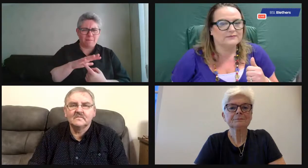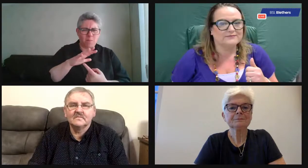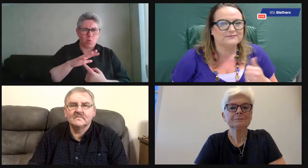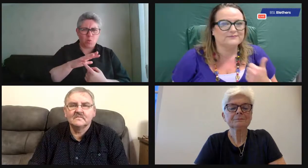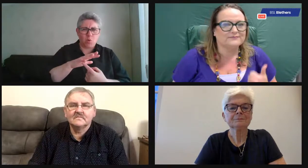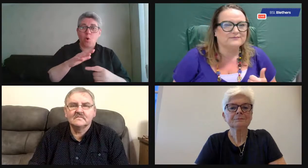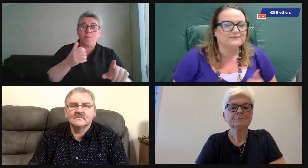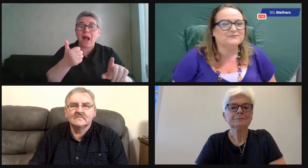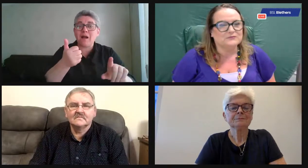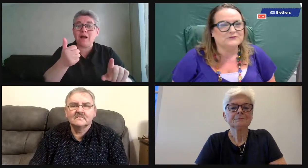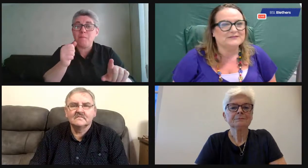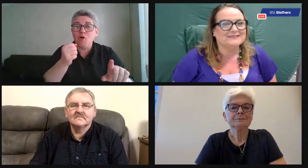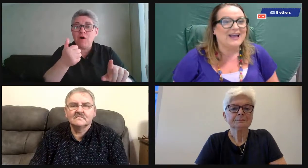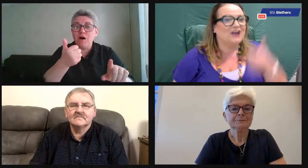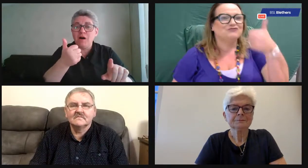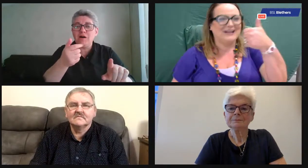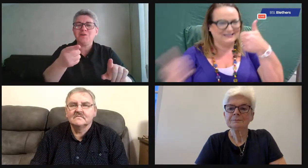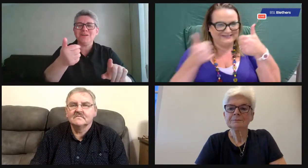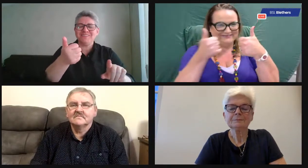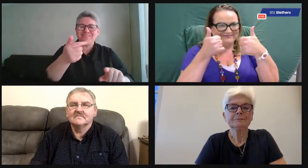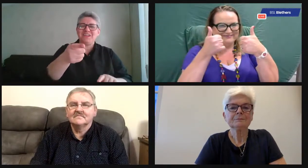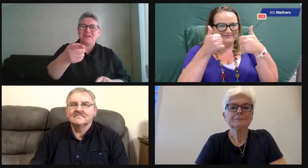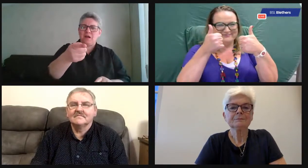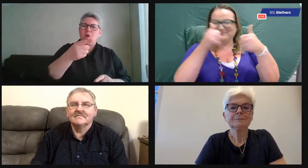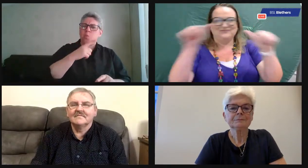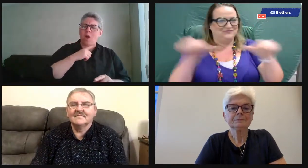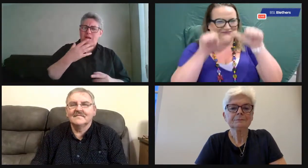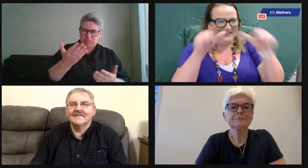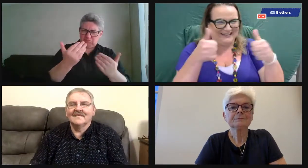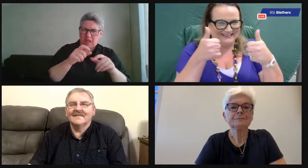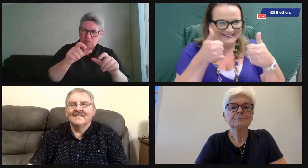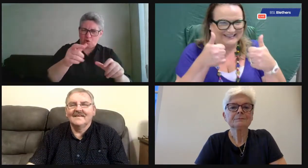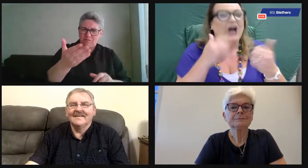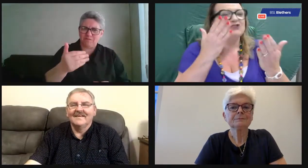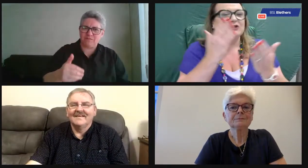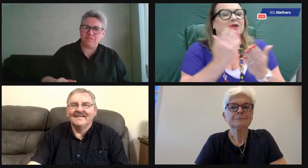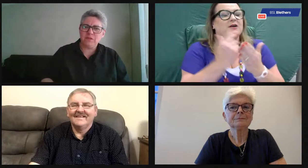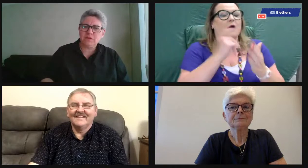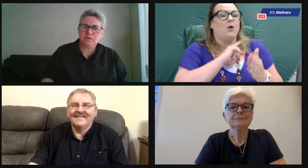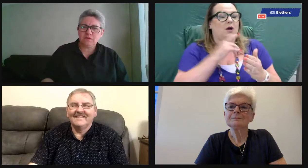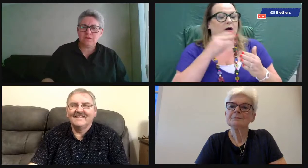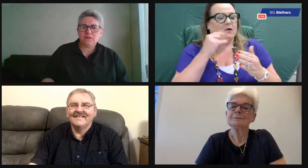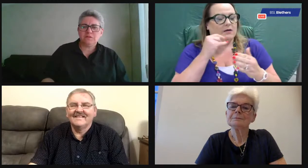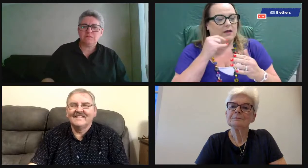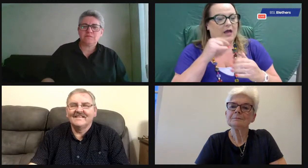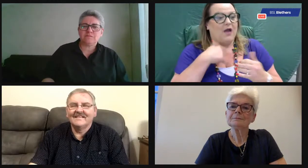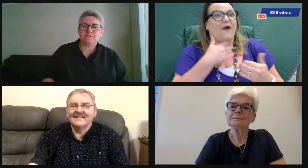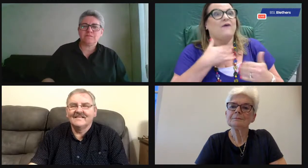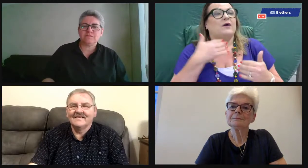in the meantime? Why is volunteering... Oh, Moira, you're back. Sorry about that. Sorry about that. Tell us more. Tell us more.